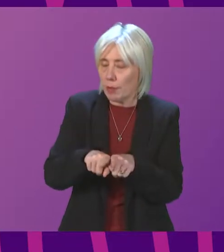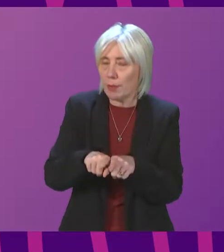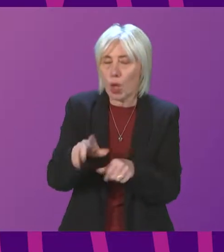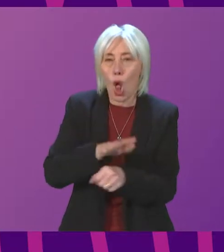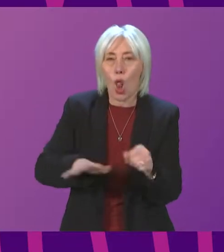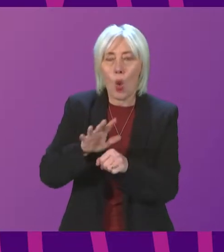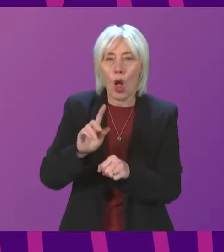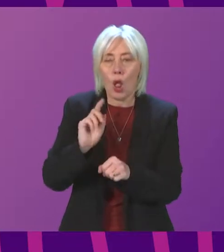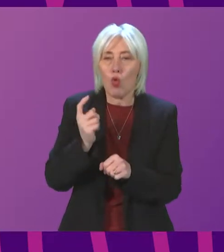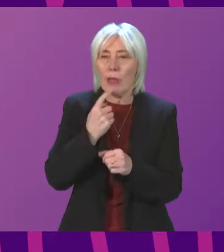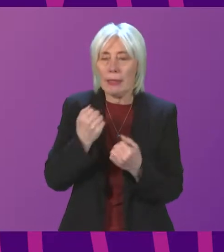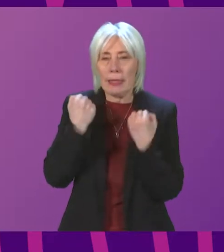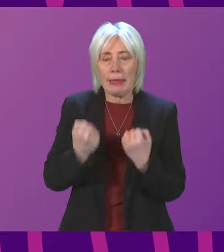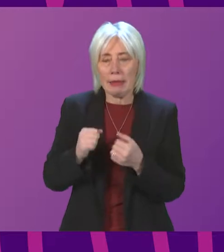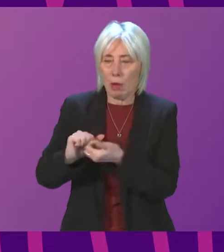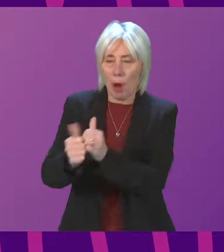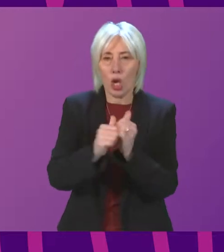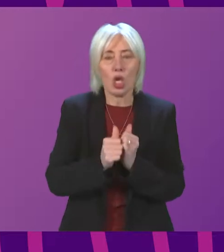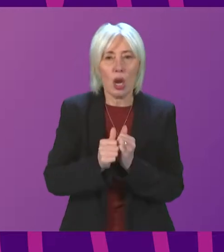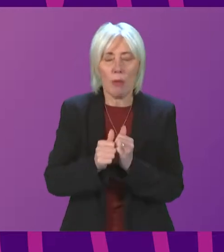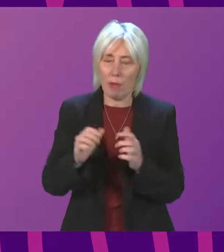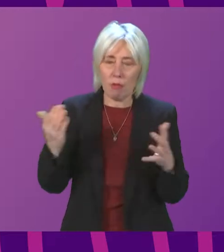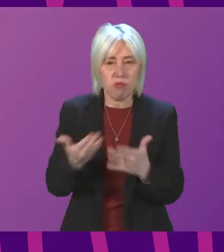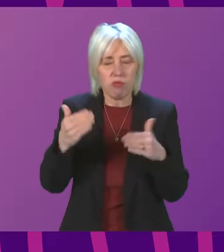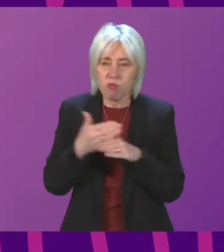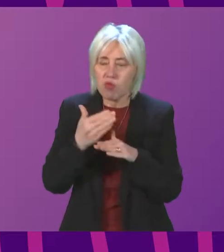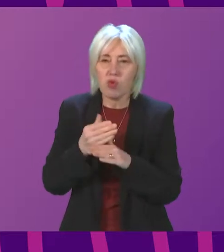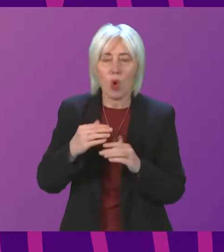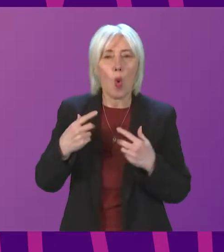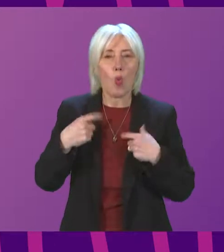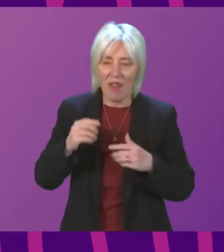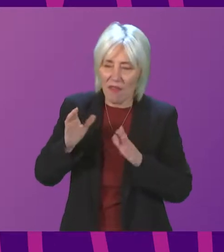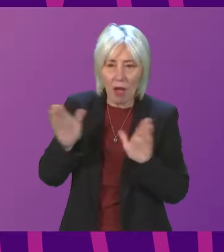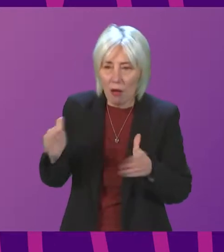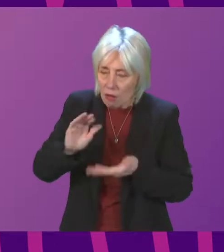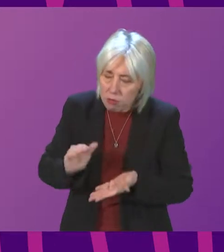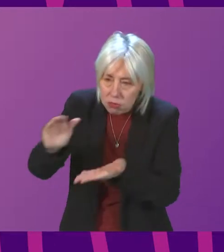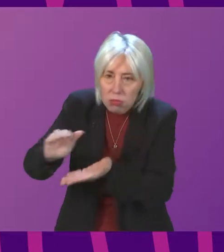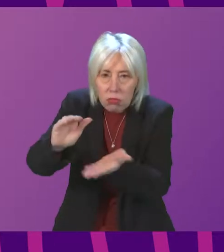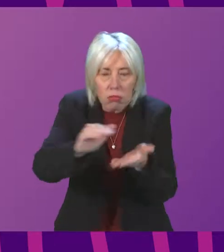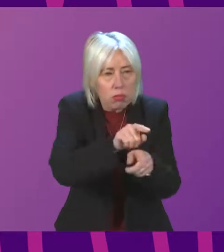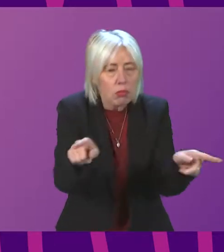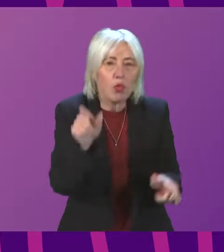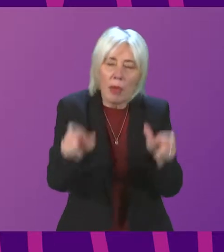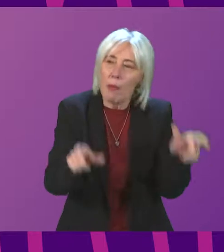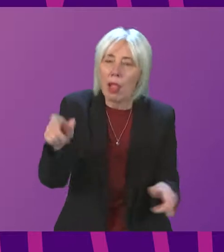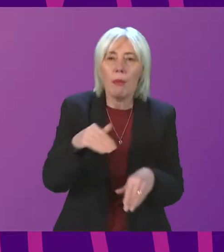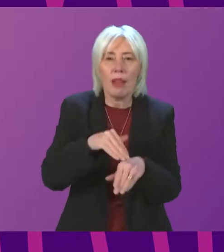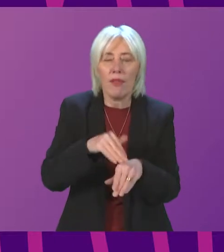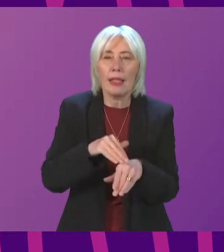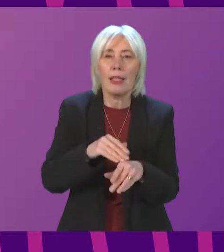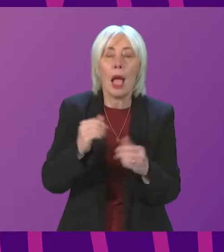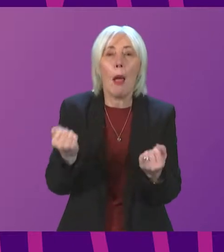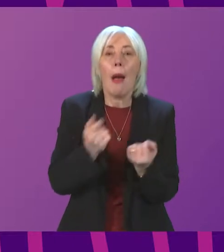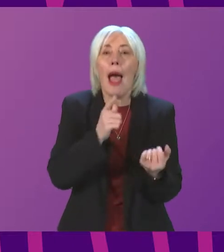partnerships continue to be active and are helping to provide welfare provisions for communities which have been affected. Per companies have worked throughout the